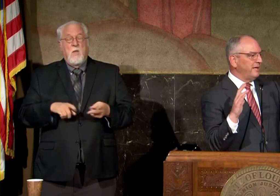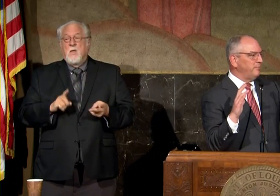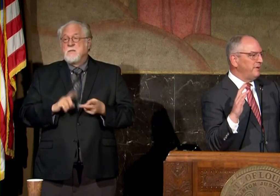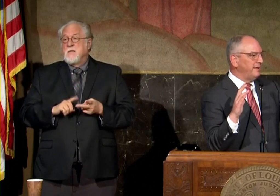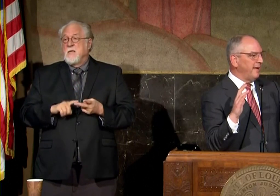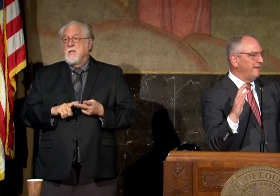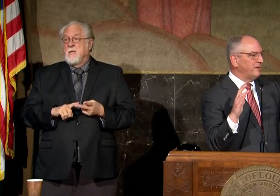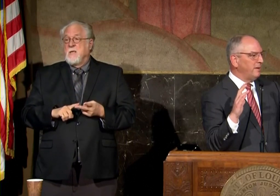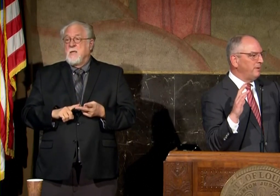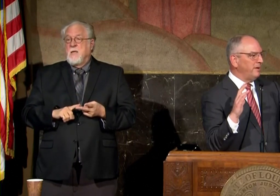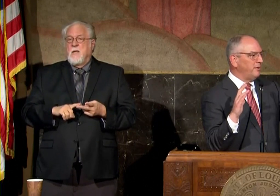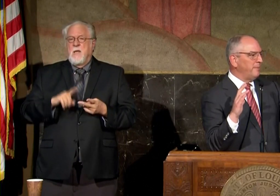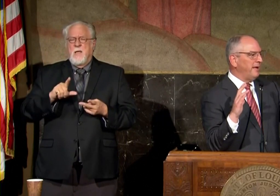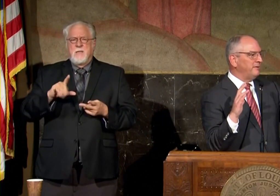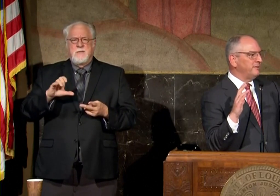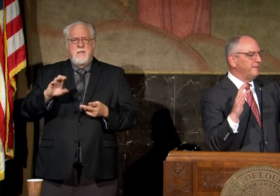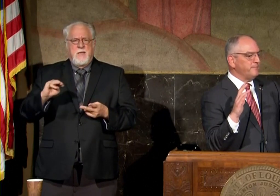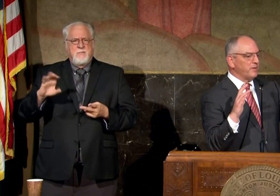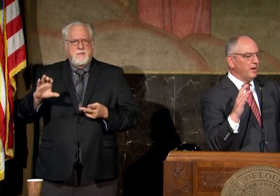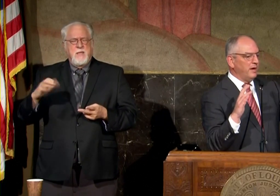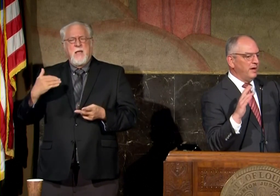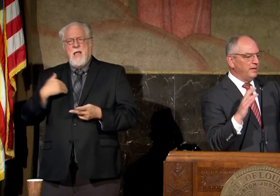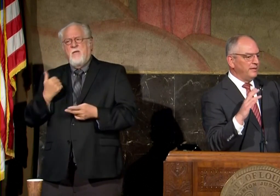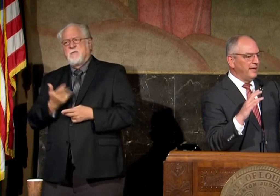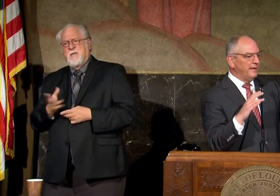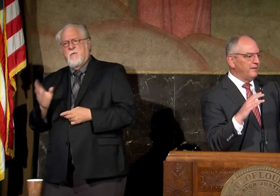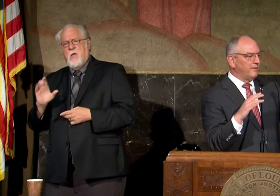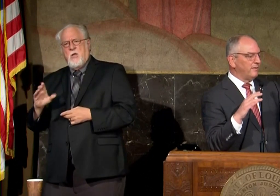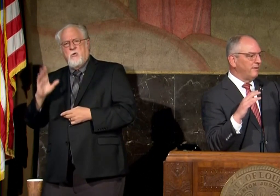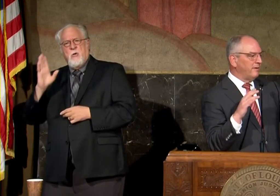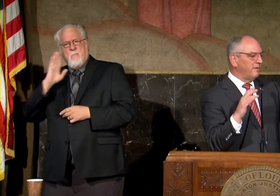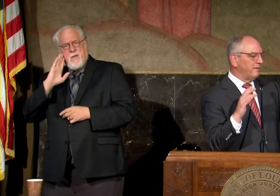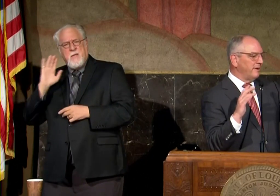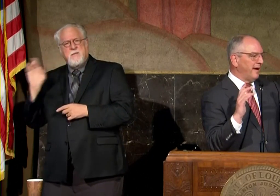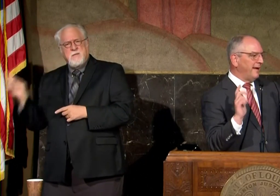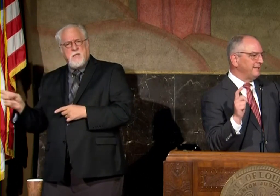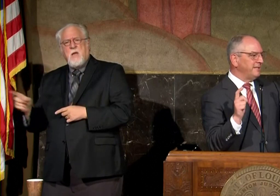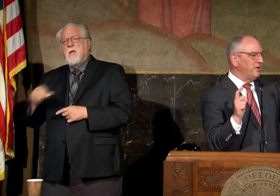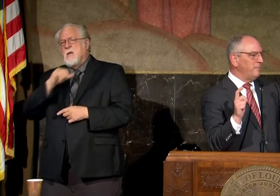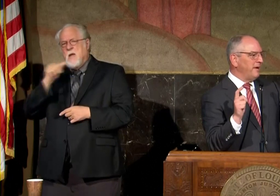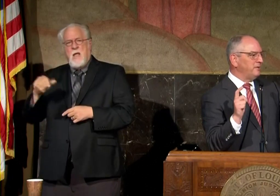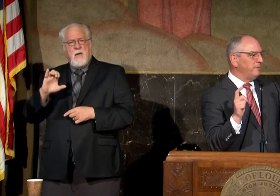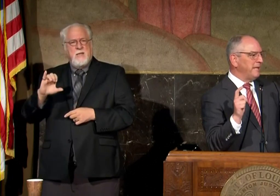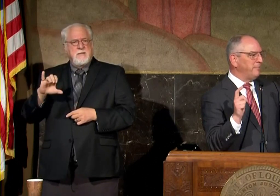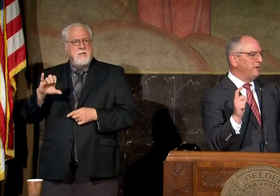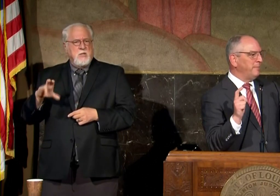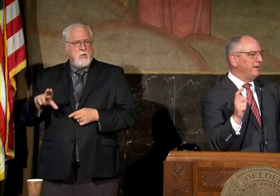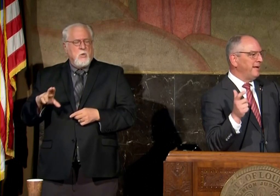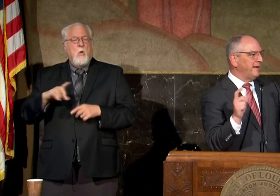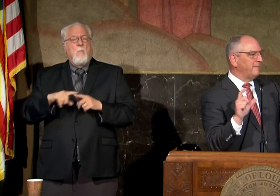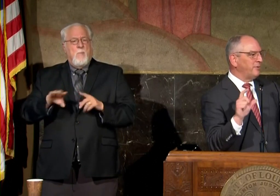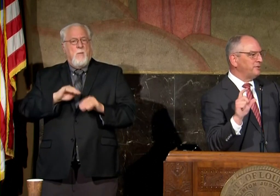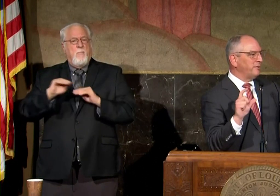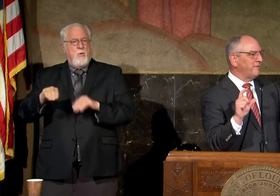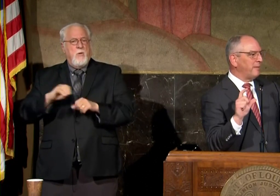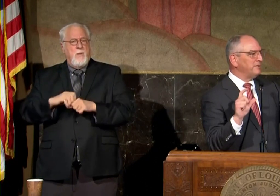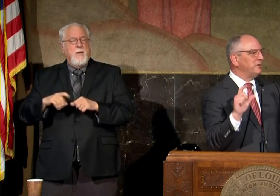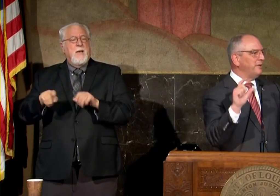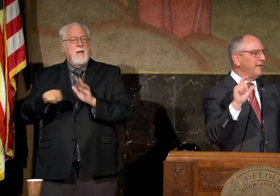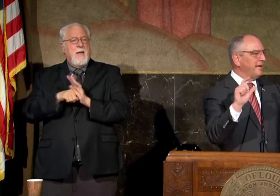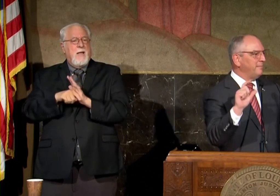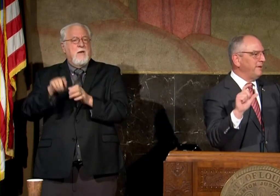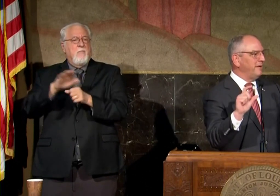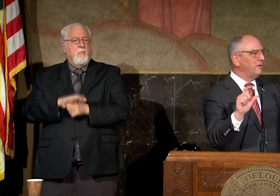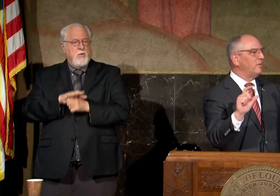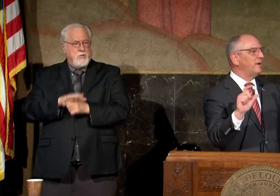at lcmc they have a couple hundred beds uh that are are not icu beds but they put them in a negative pressure environment